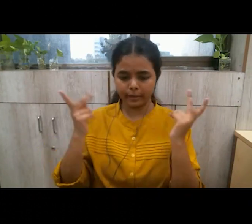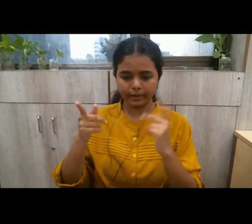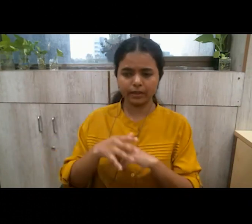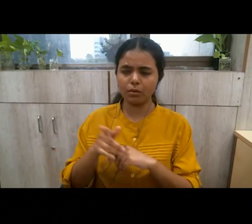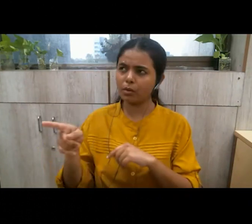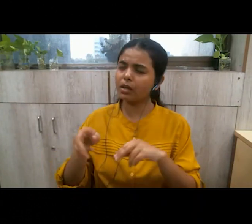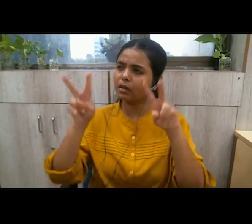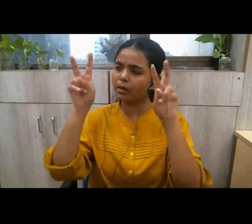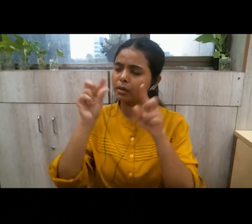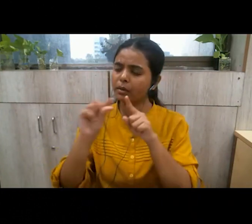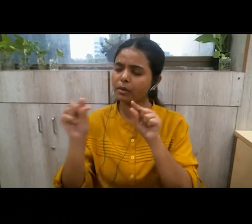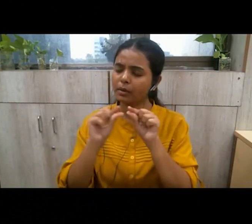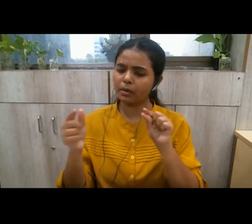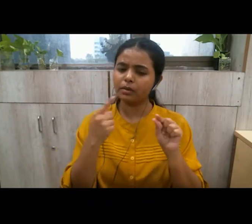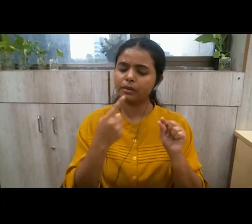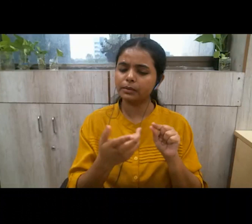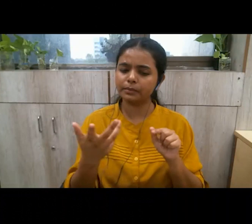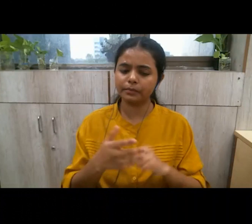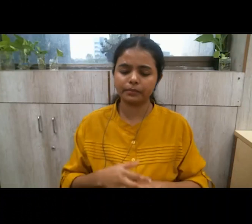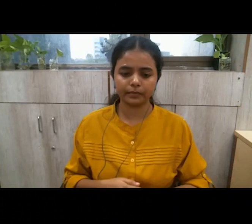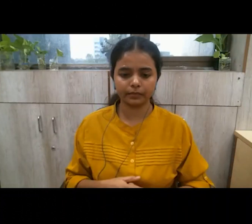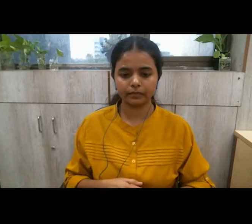one couplet of his goes